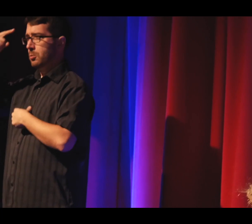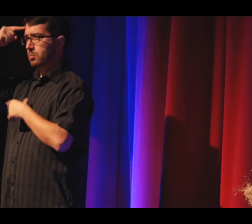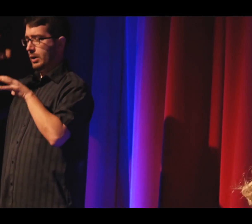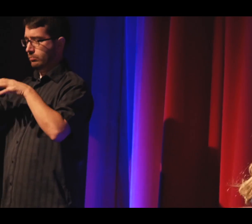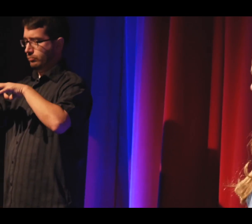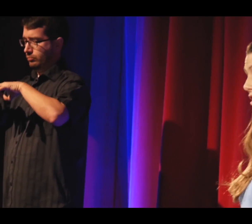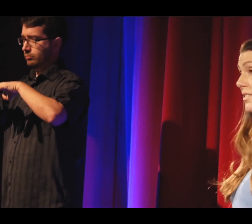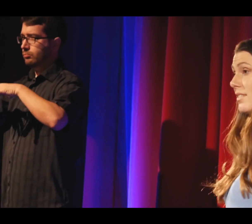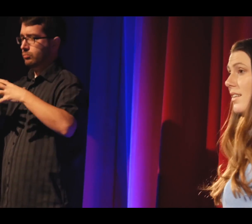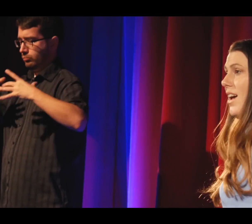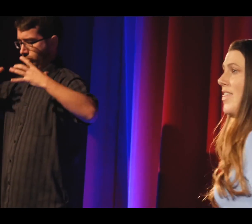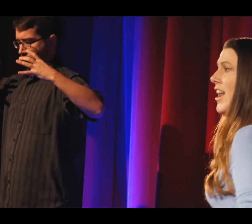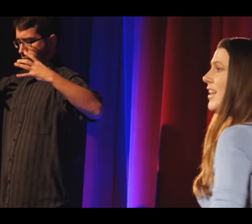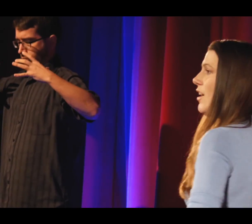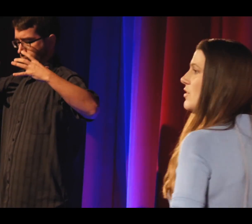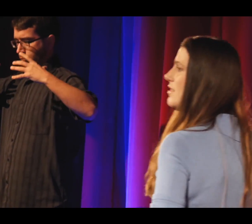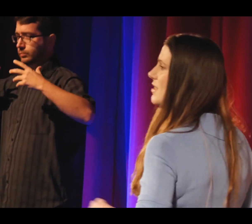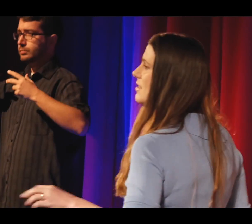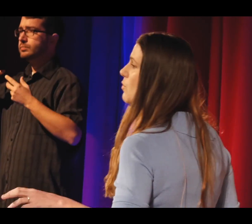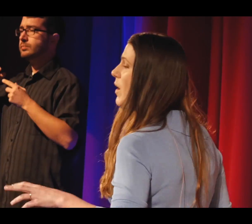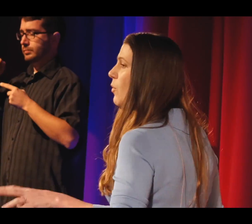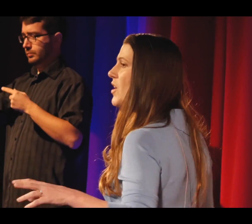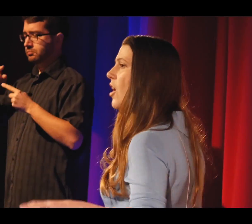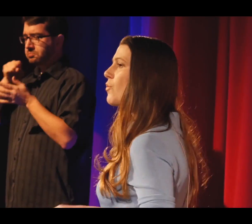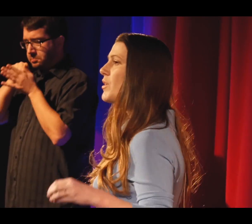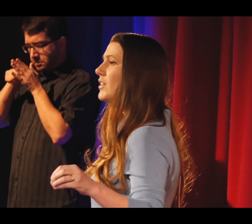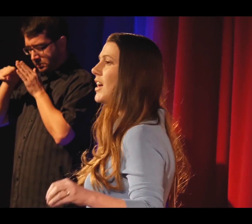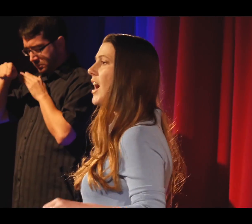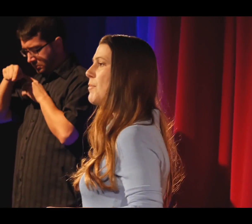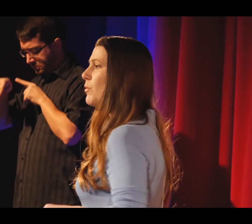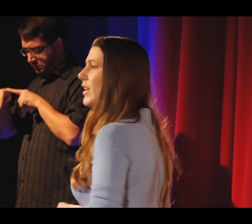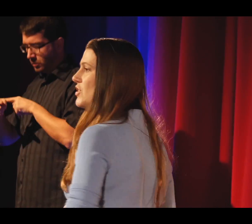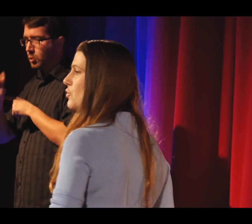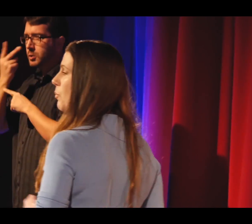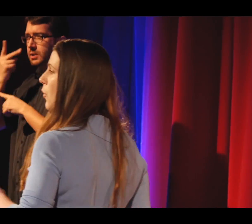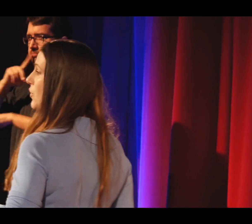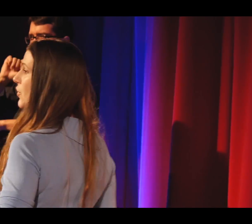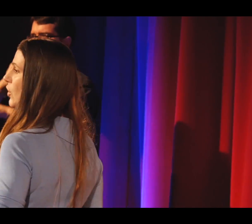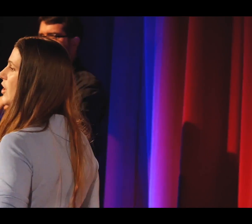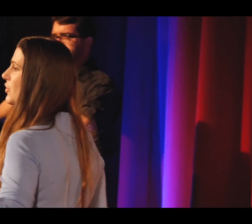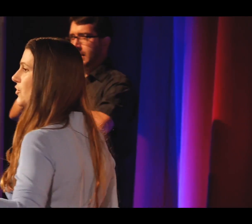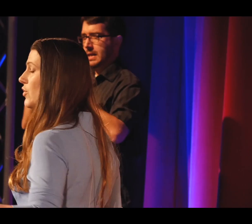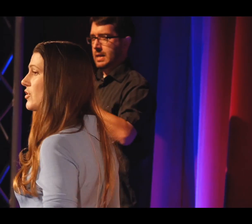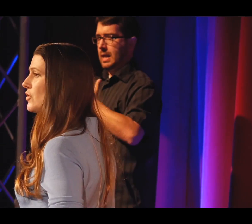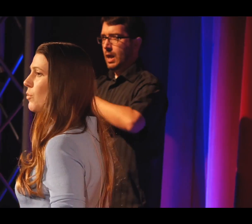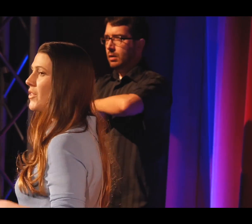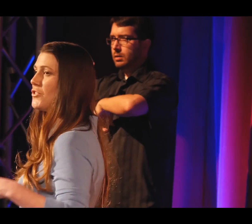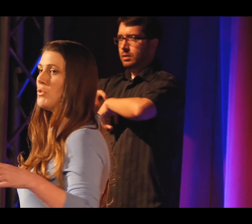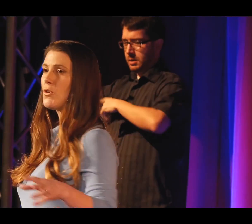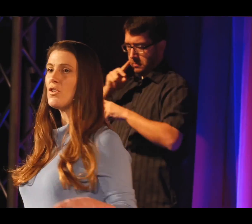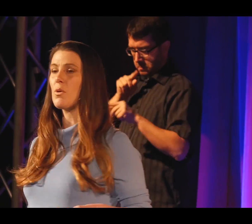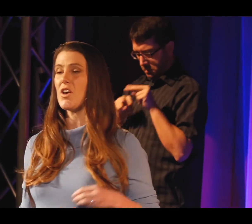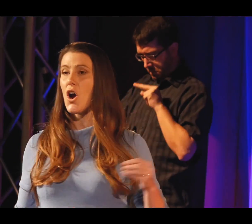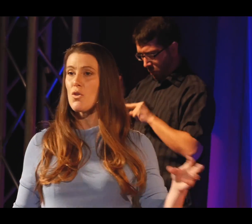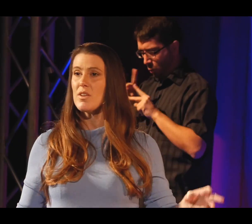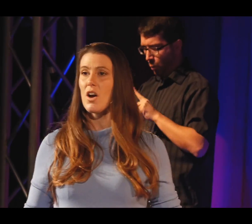We have neuro navigation, and that allows us to see where we are in real time in relation to important neurological structures, where the tumor is, where the arteries